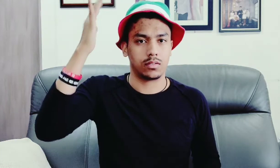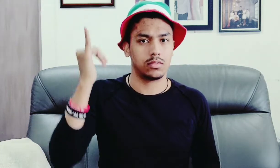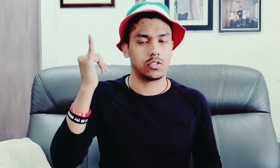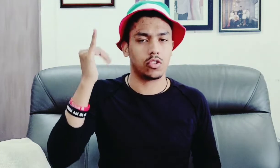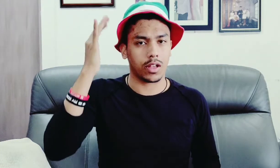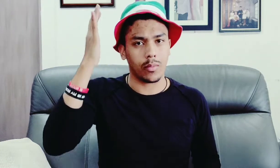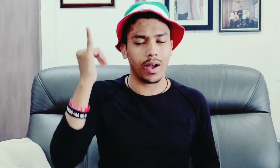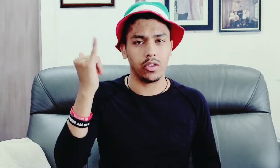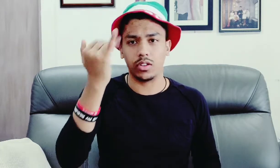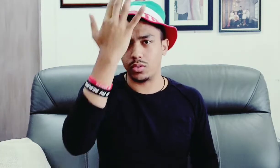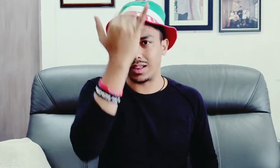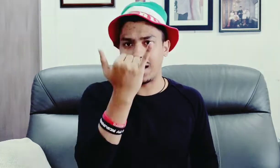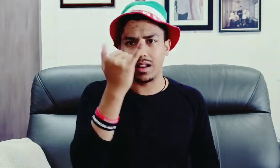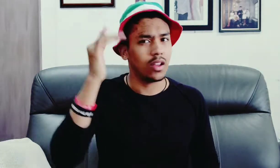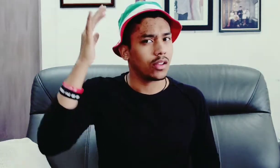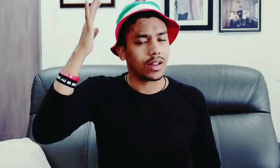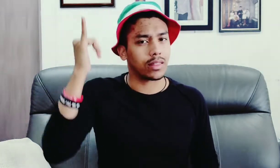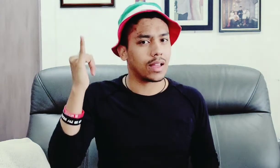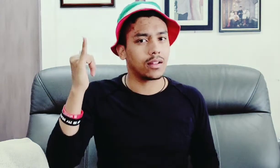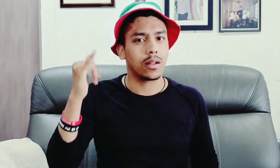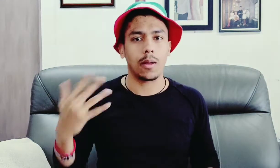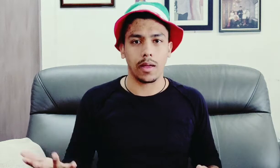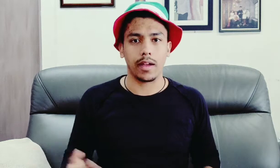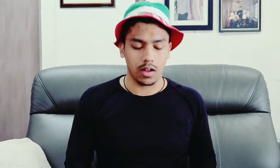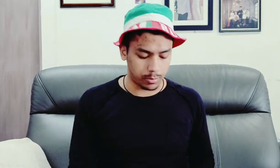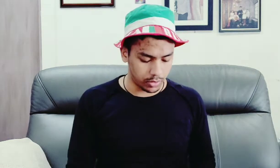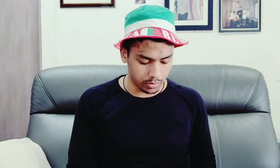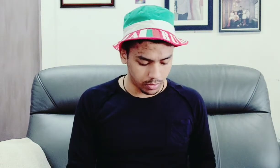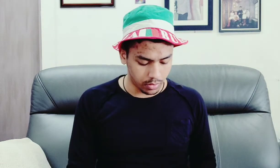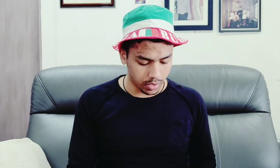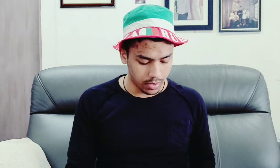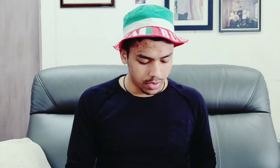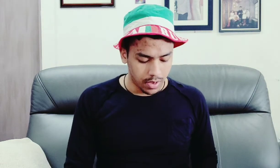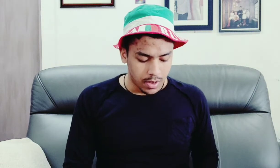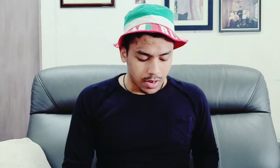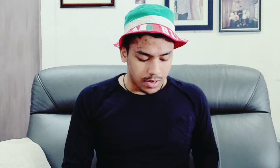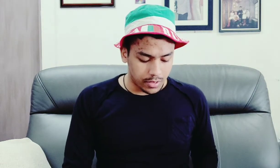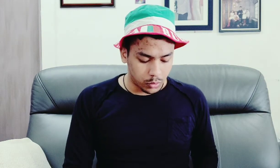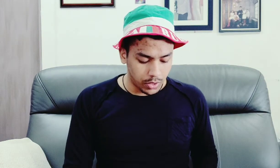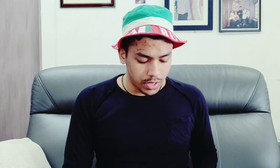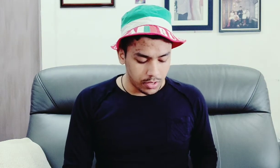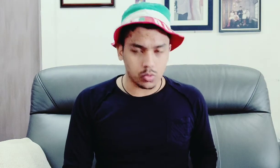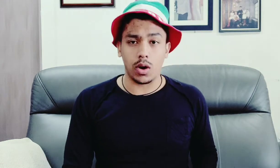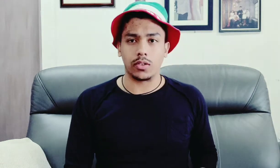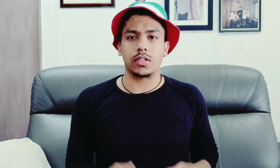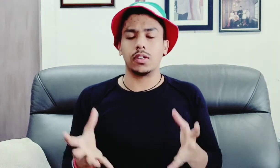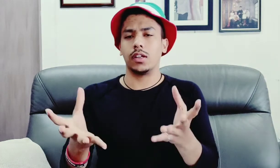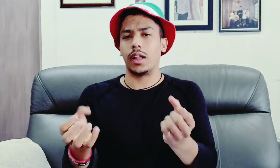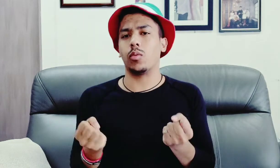is just draw like a y you can do like that like that yeah up to you okay next word is want like